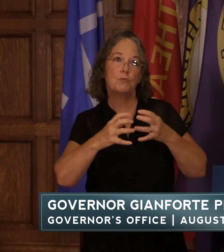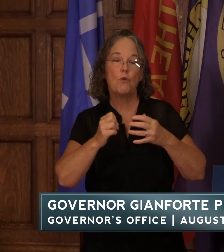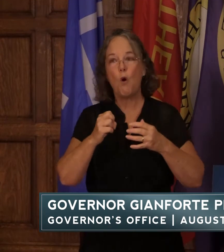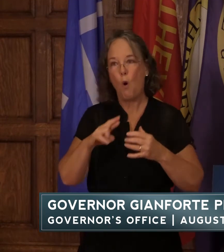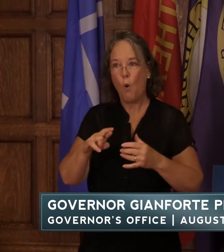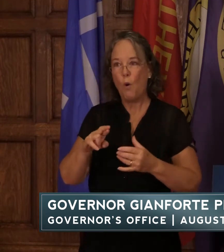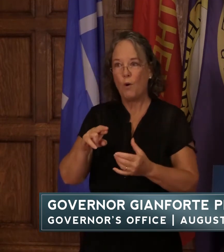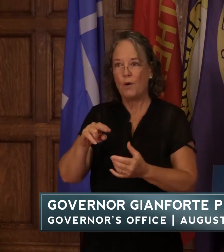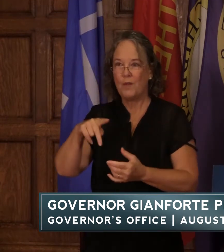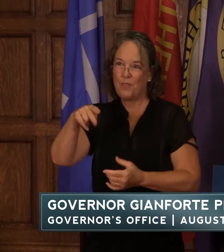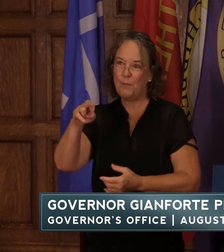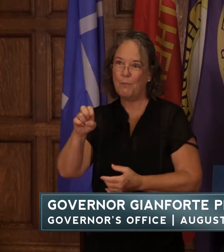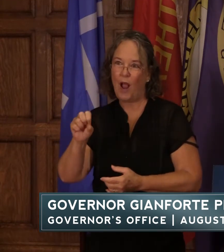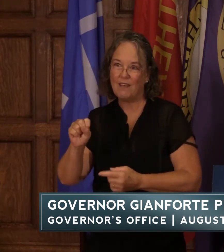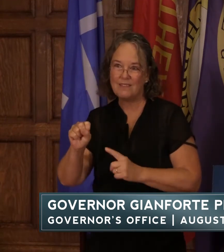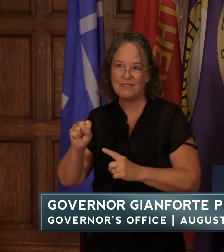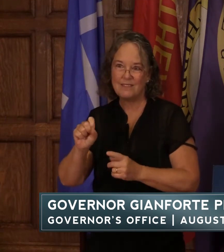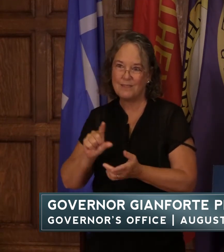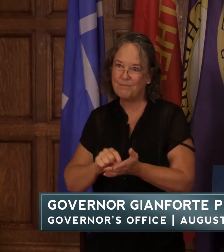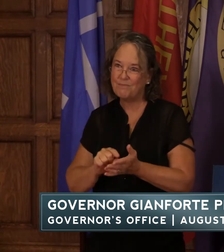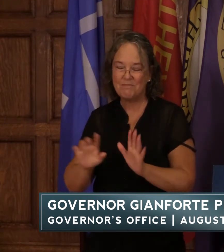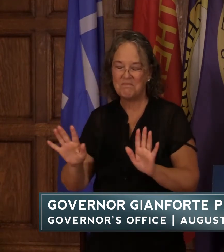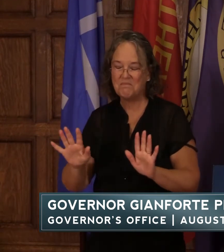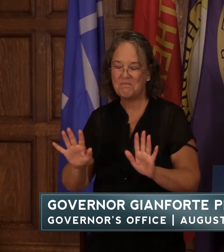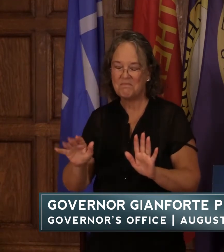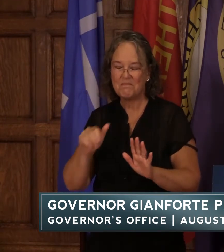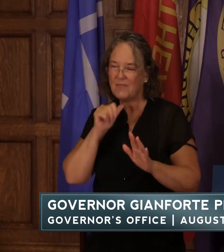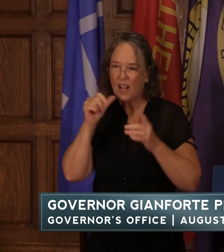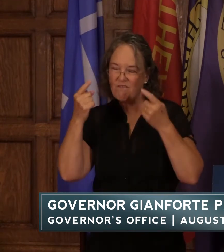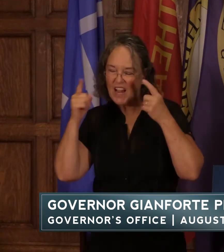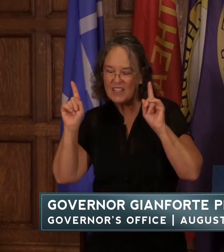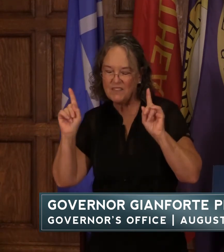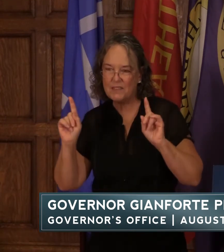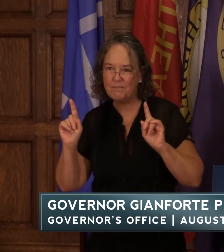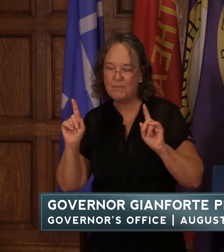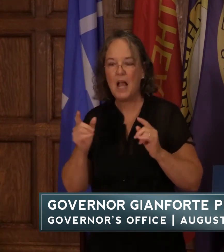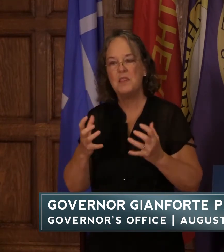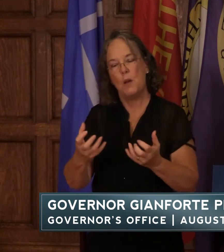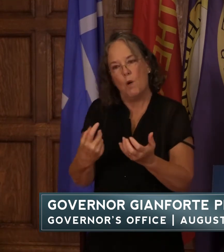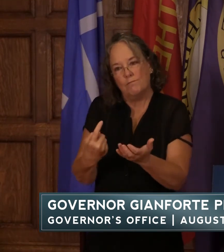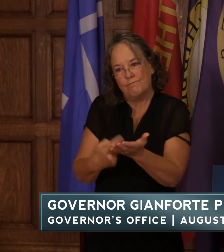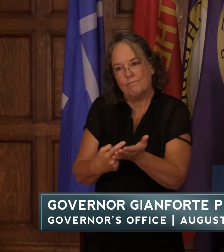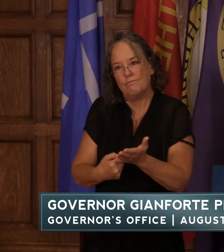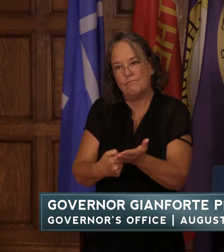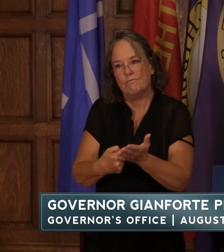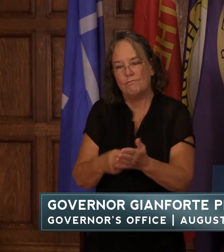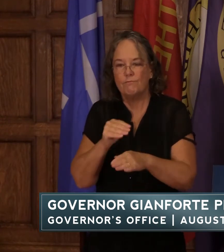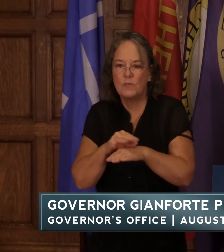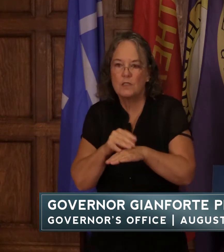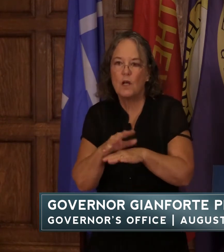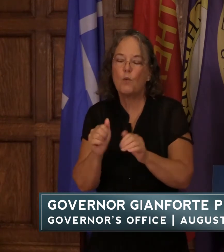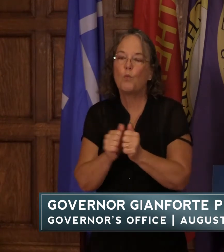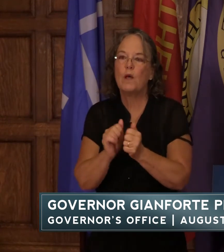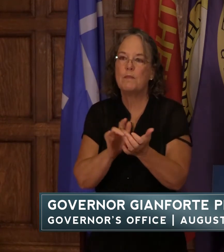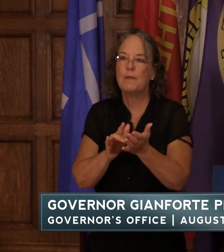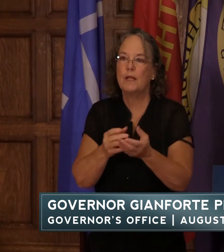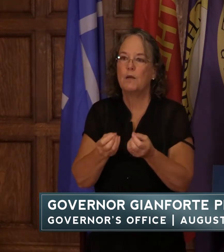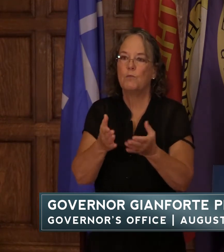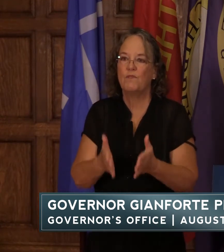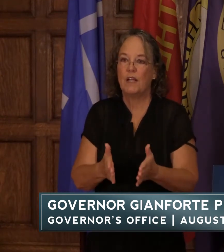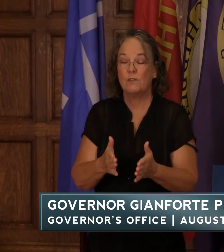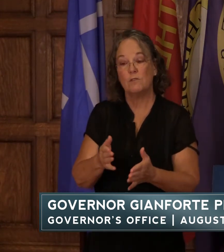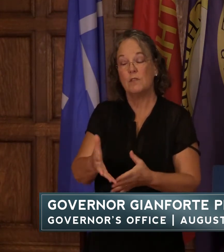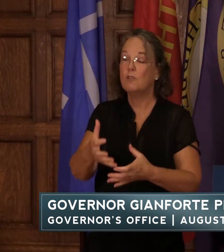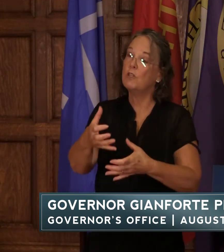even the press it's not effective they want to consult with medical providers they trust their doctor